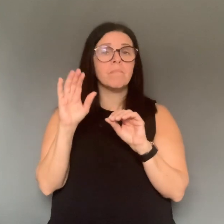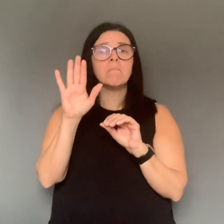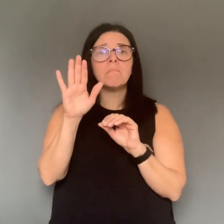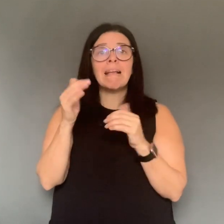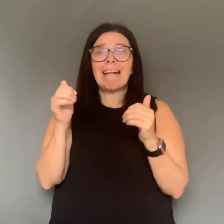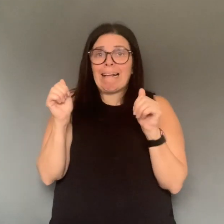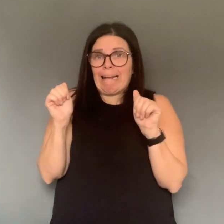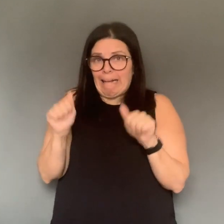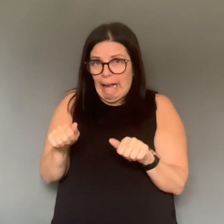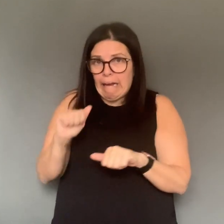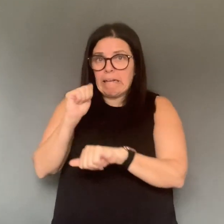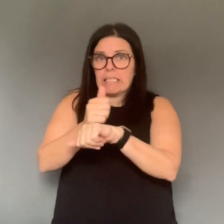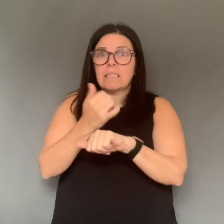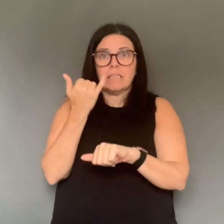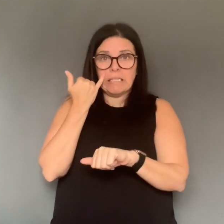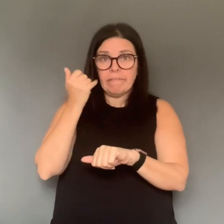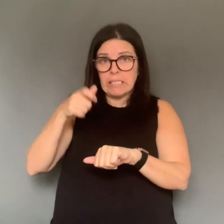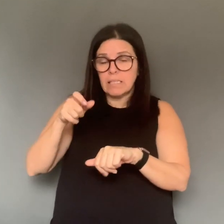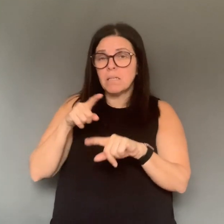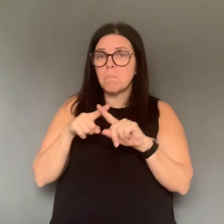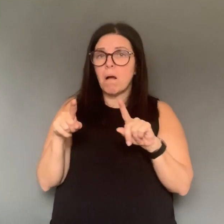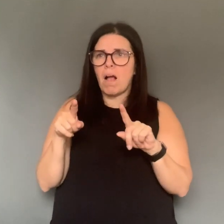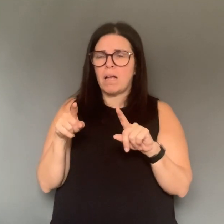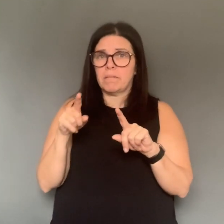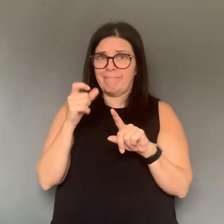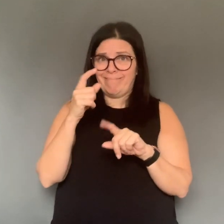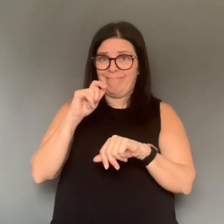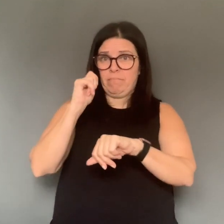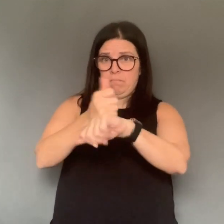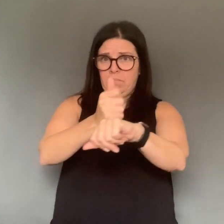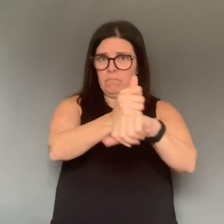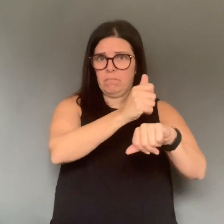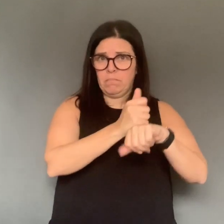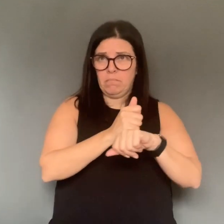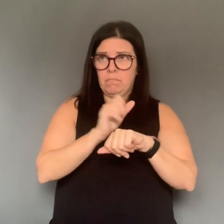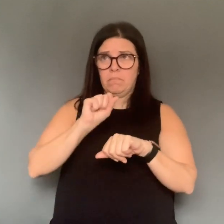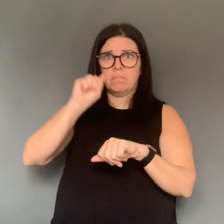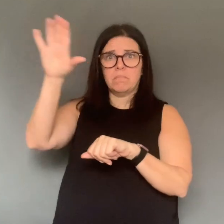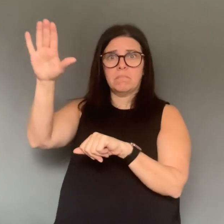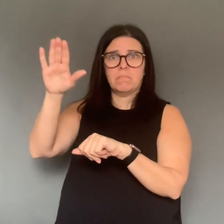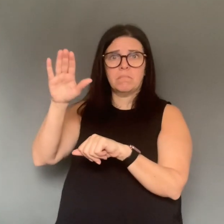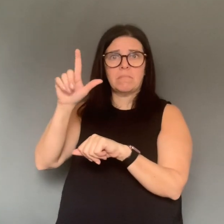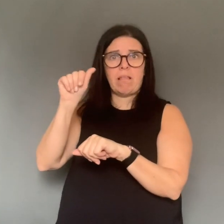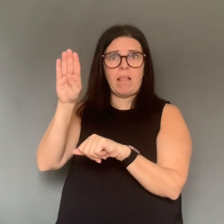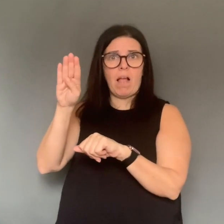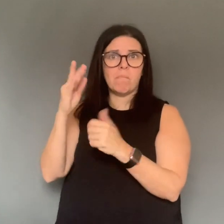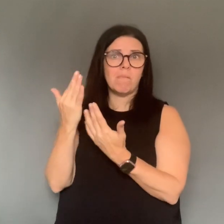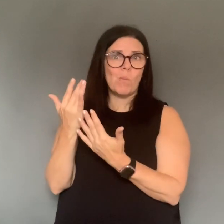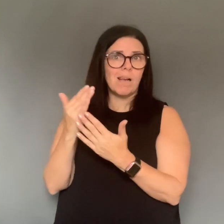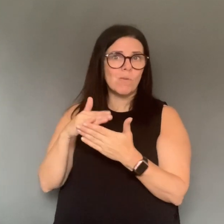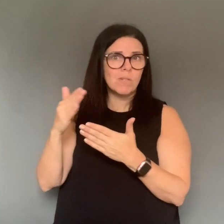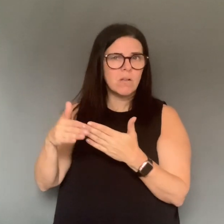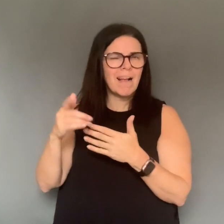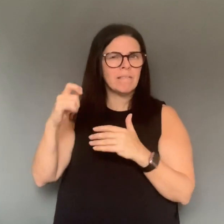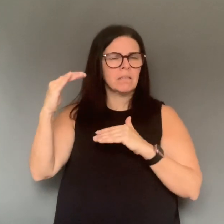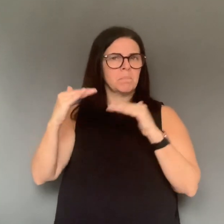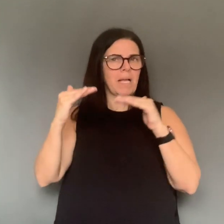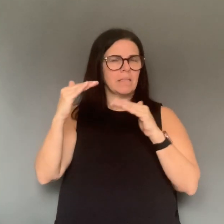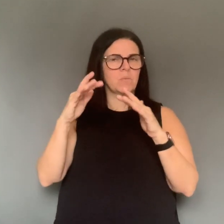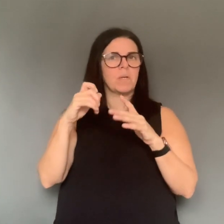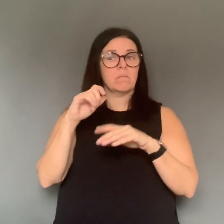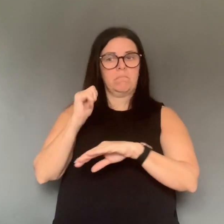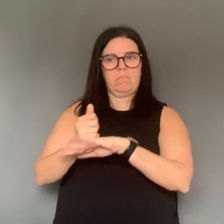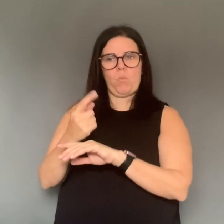there is no indication at this point that they will be opening up more centers.